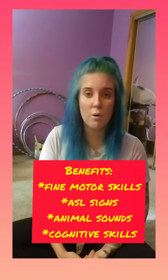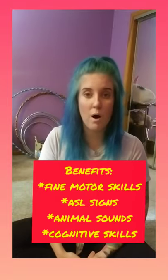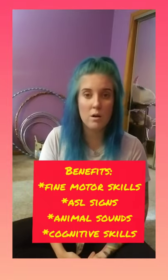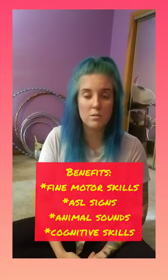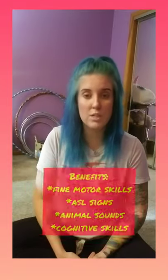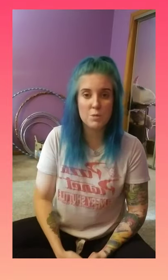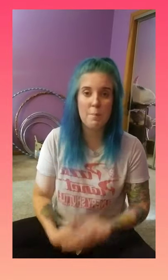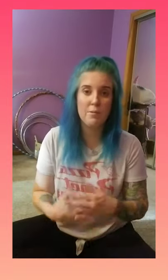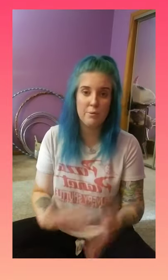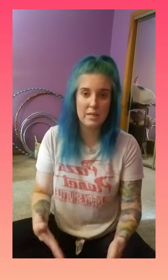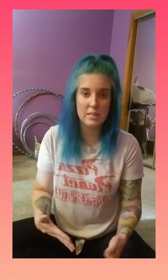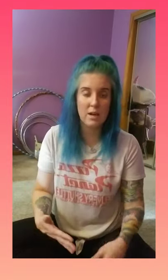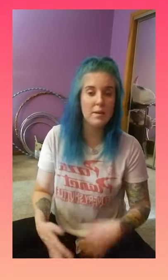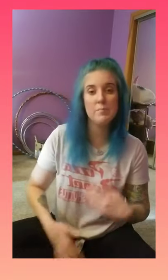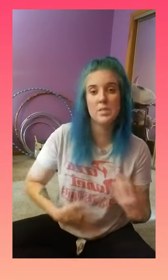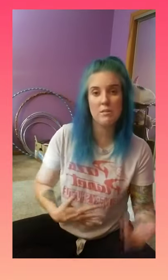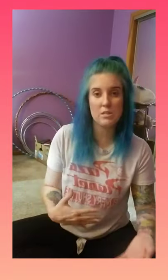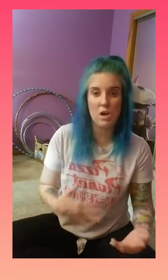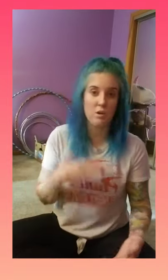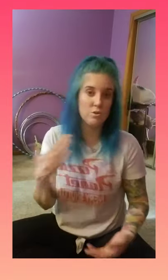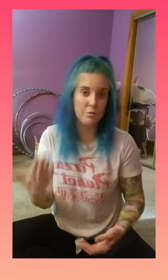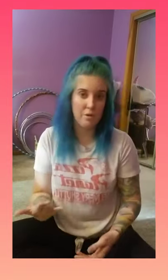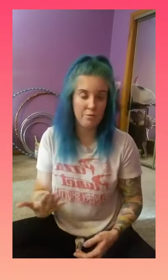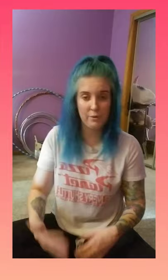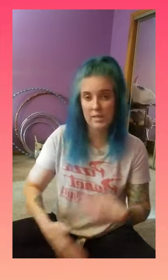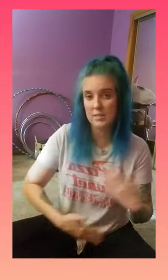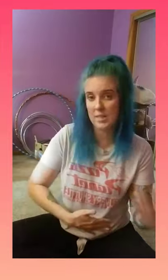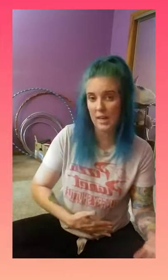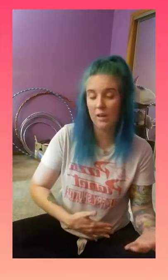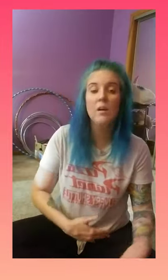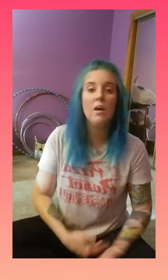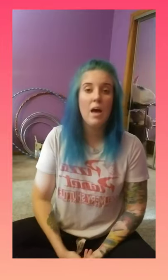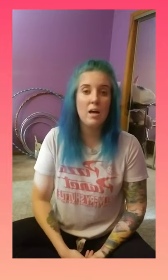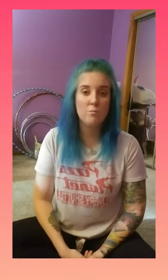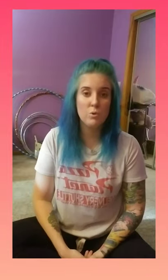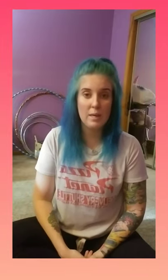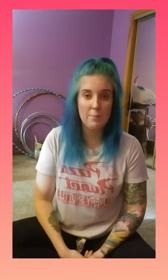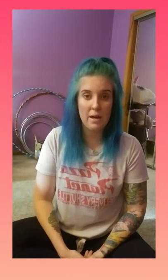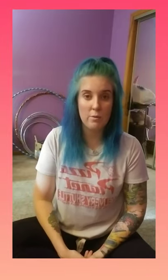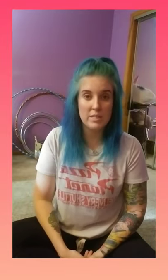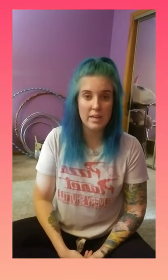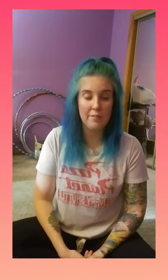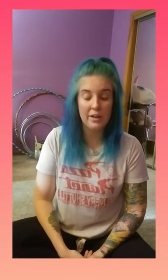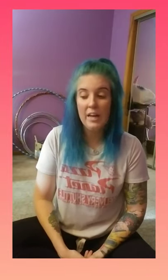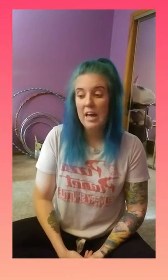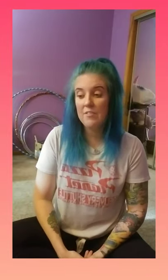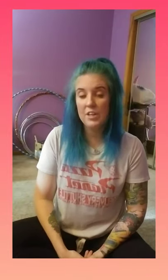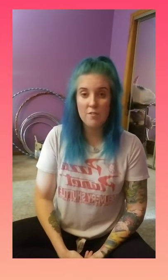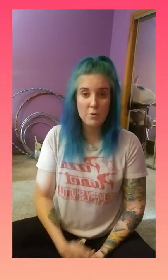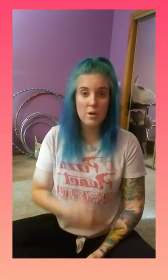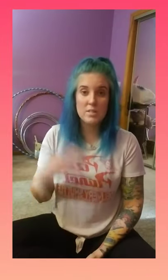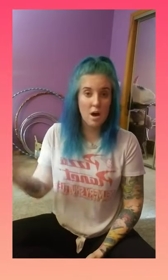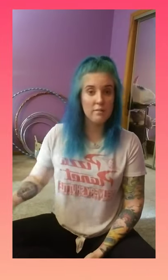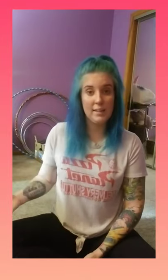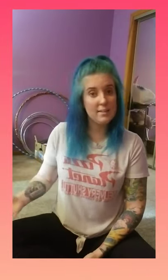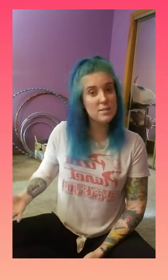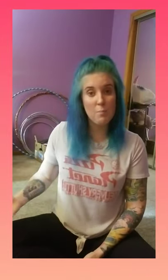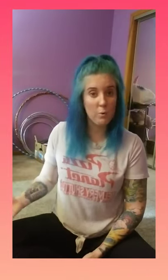I'll teach you maybe three at a time, sing the song, do another three, sing, and we'll keep that going together. And then of course, I'll link some Old